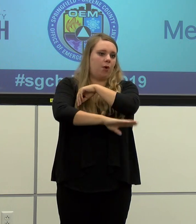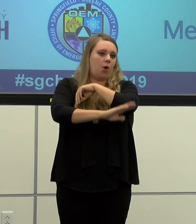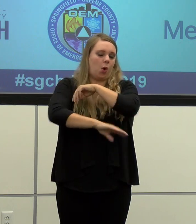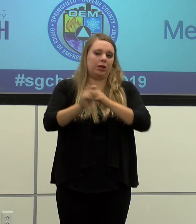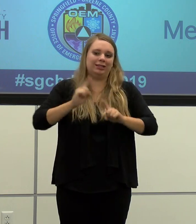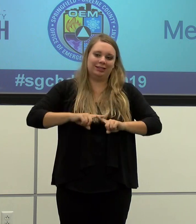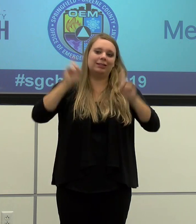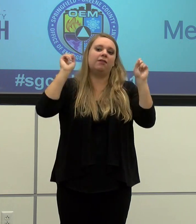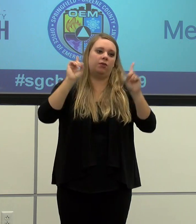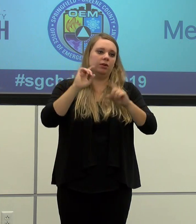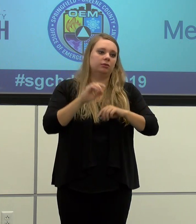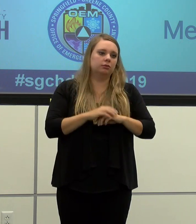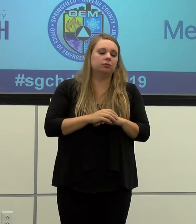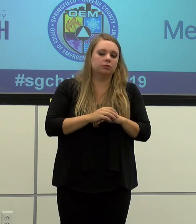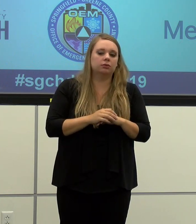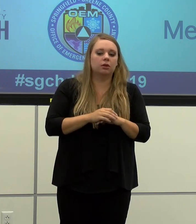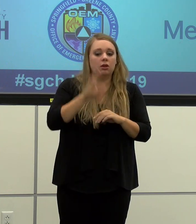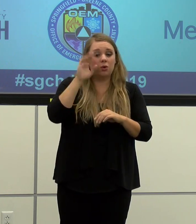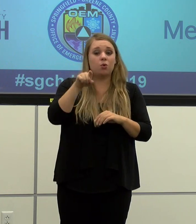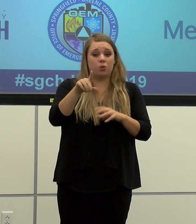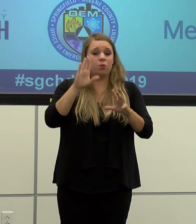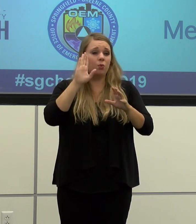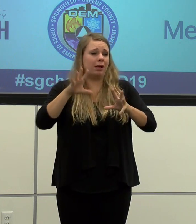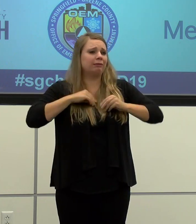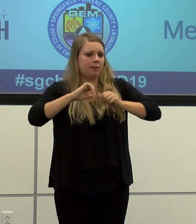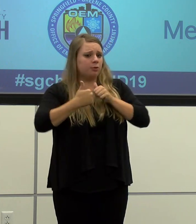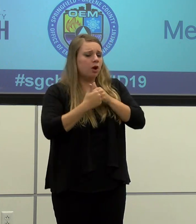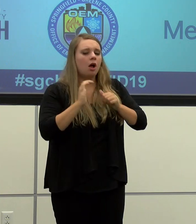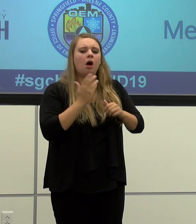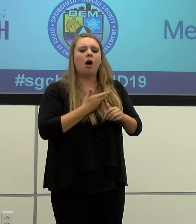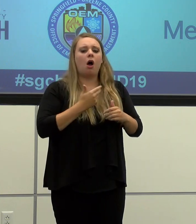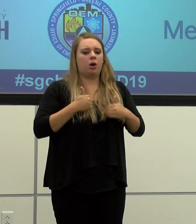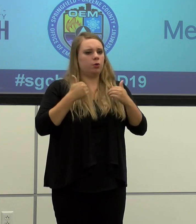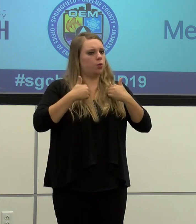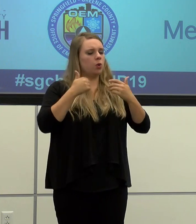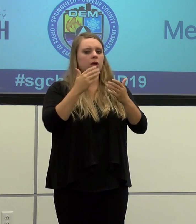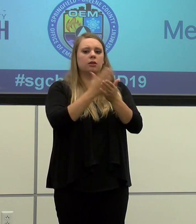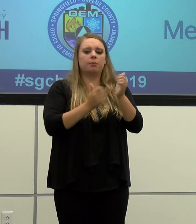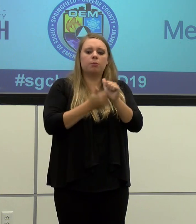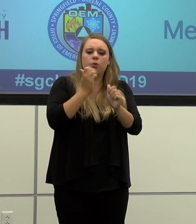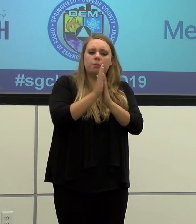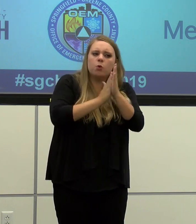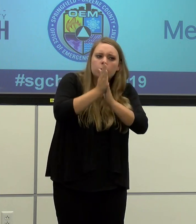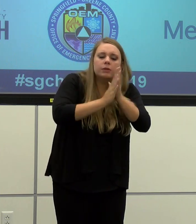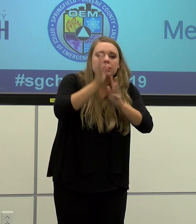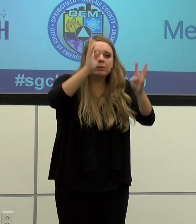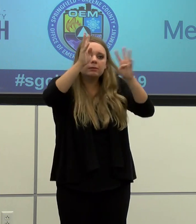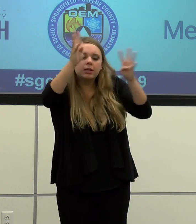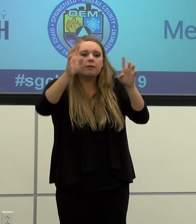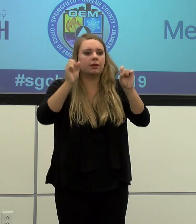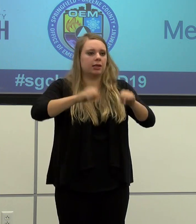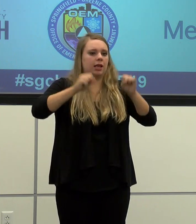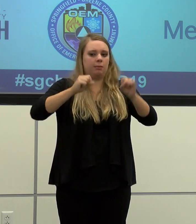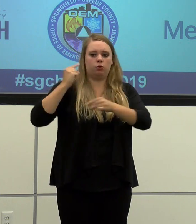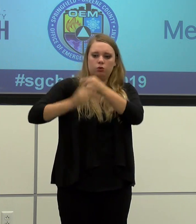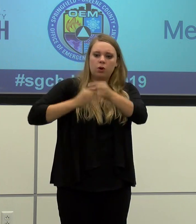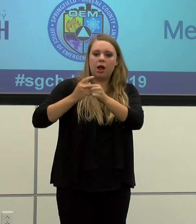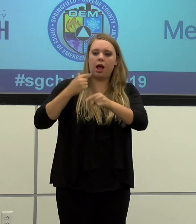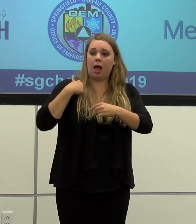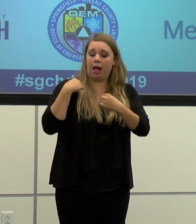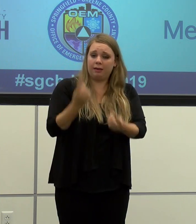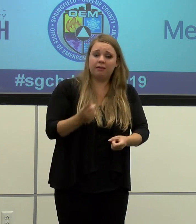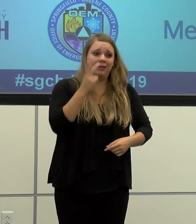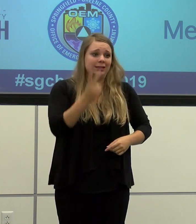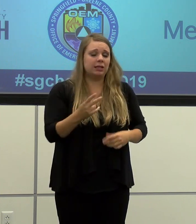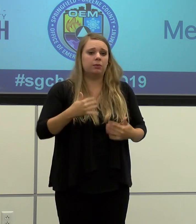We know that you're up for the challenge. Our young adults are some of the most motivated, creative, and capable generations that I've ever encountered.